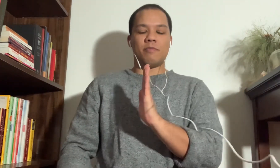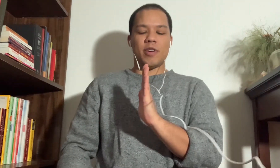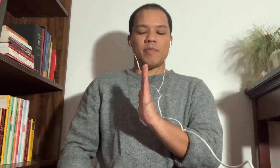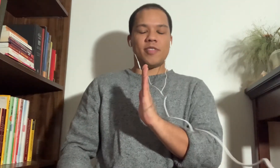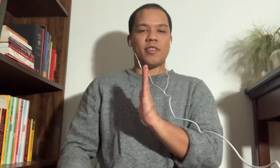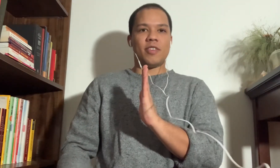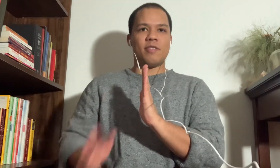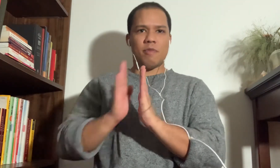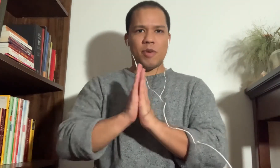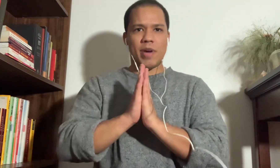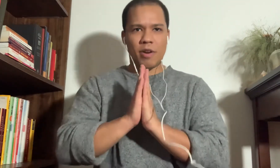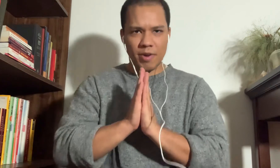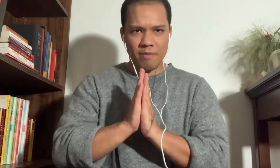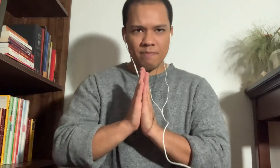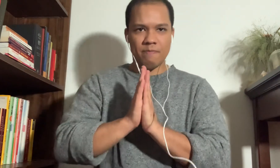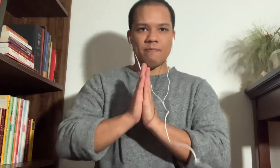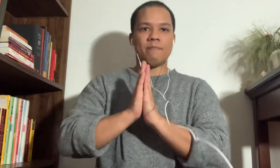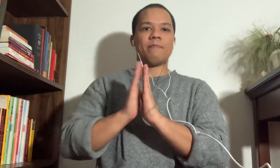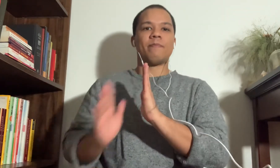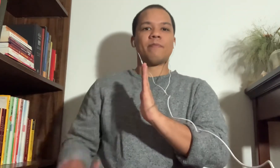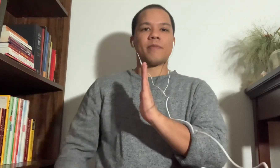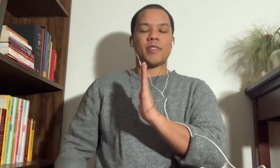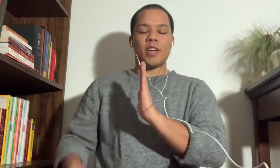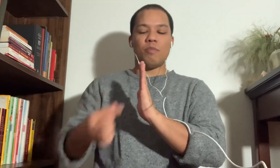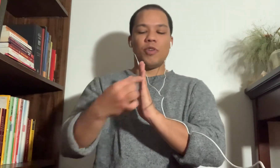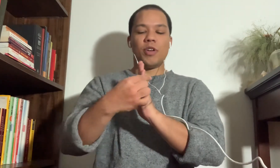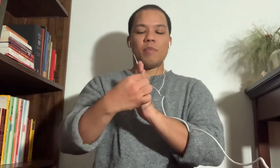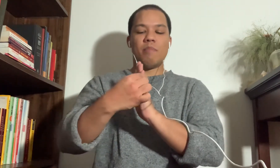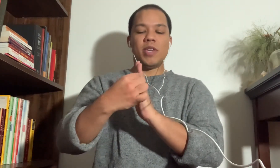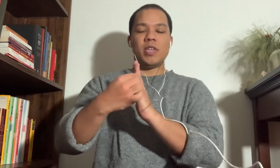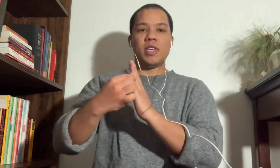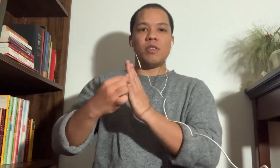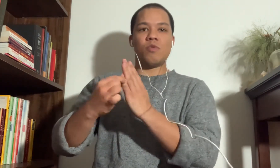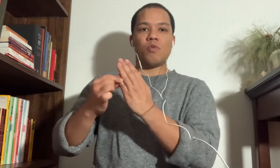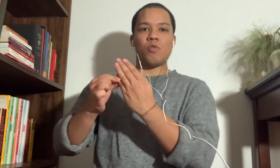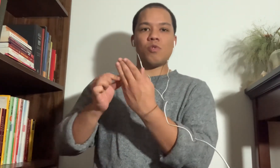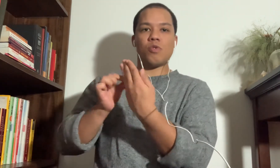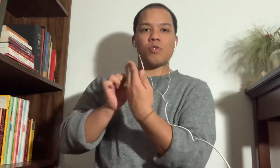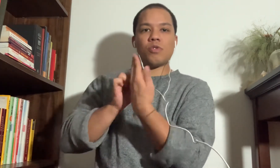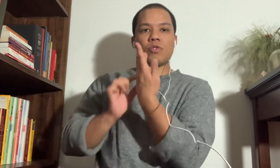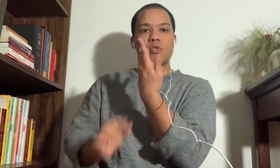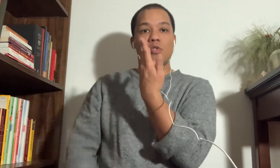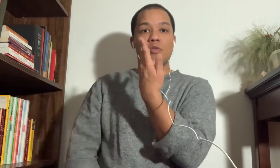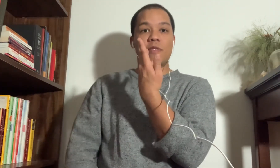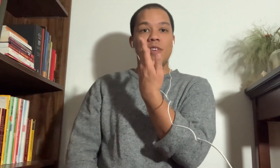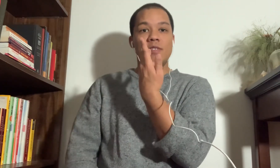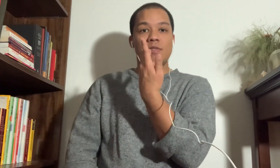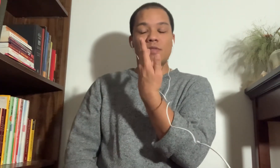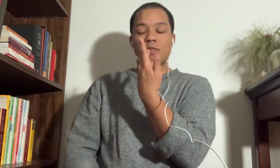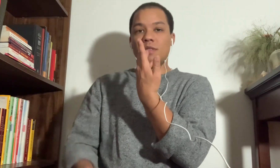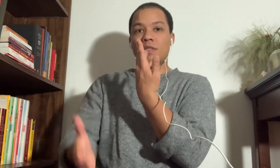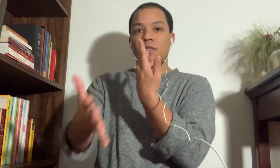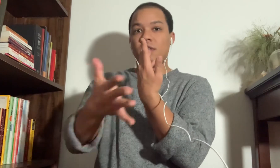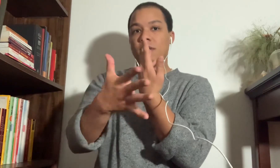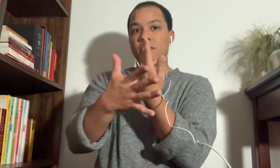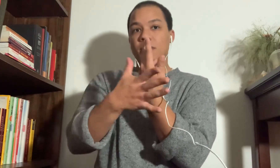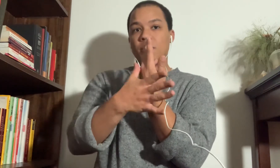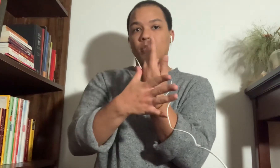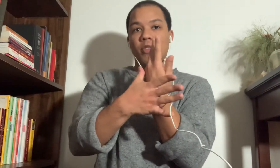right in my center as if I'm going to bow, right? I bring my pinky towards my face. Thumb goes on the